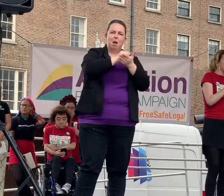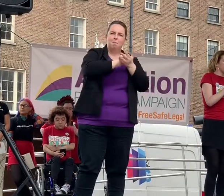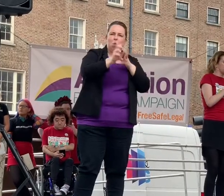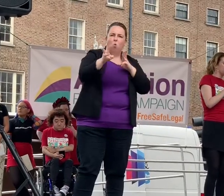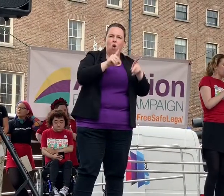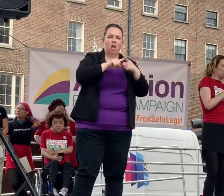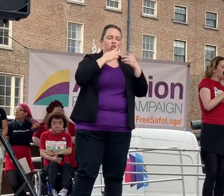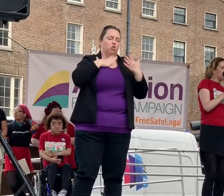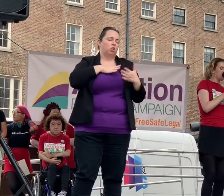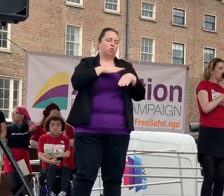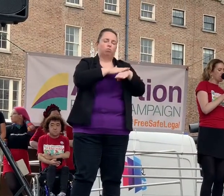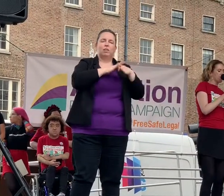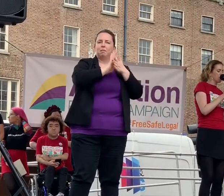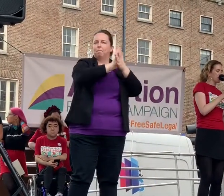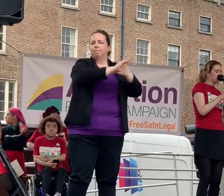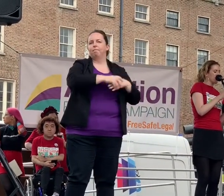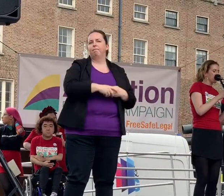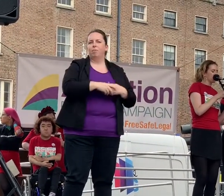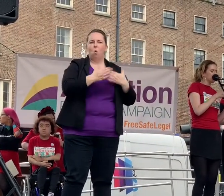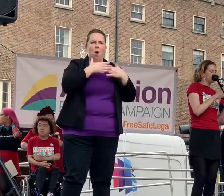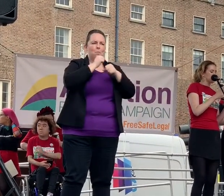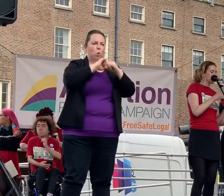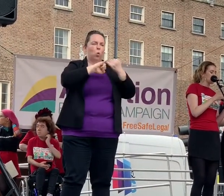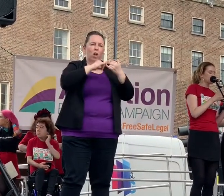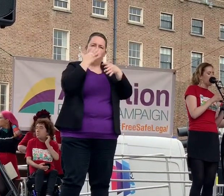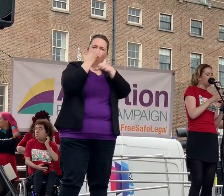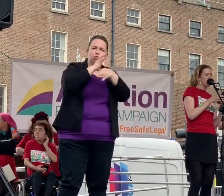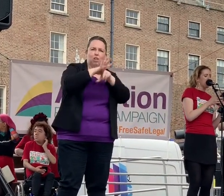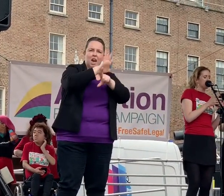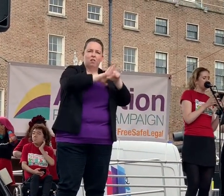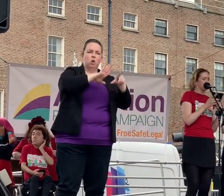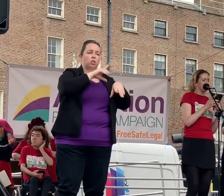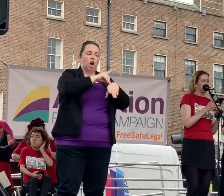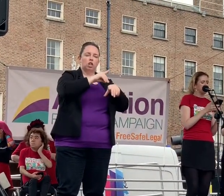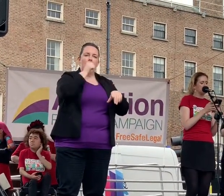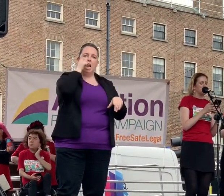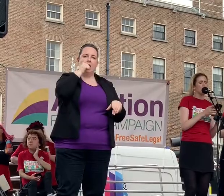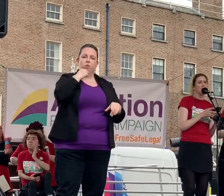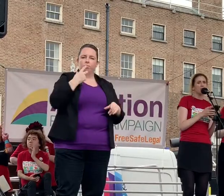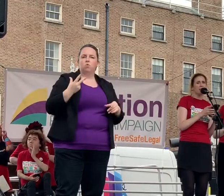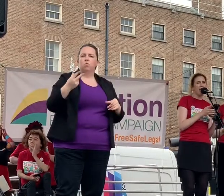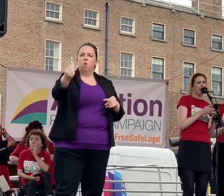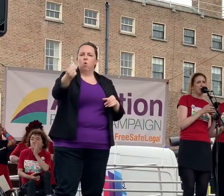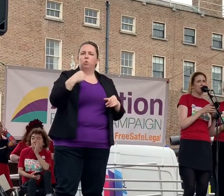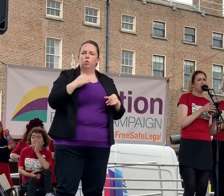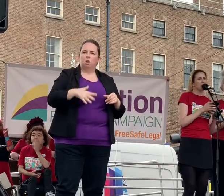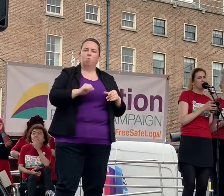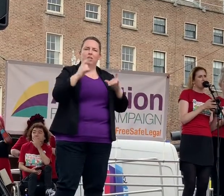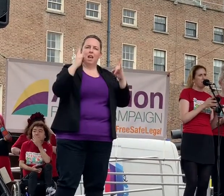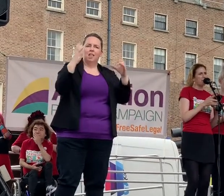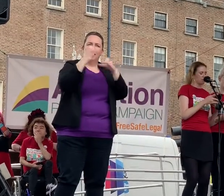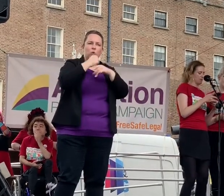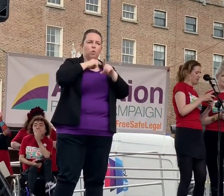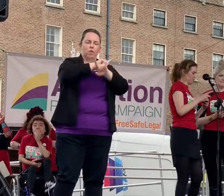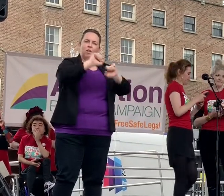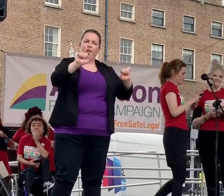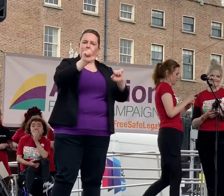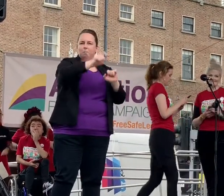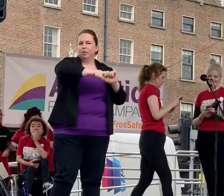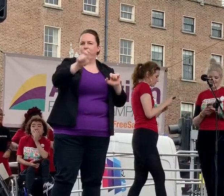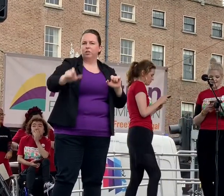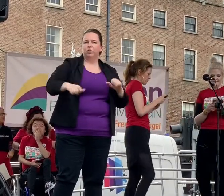racism? What about people in rural areas where doctors are allowed to refuse abortion and healthcare to their patients?